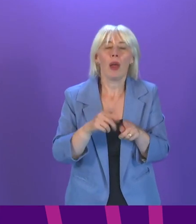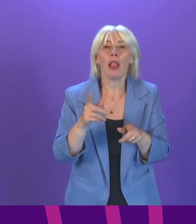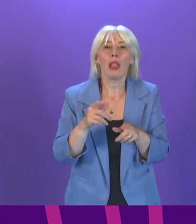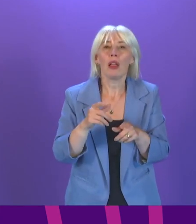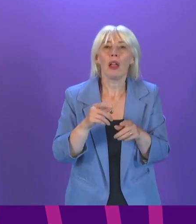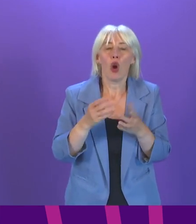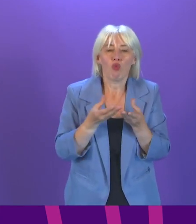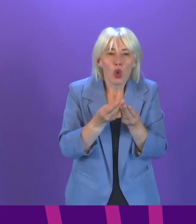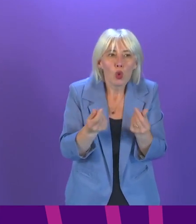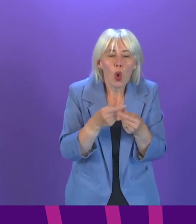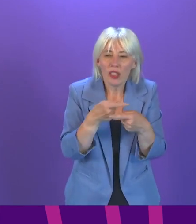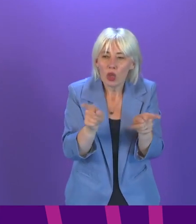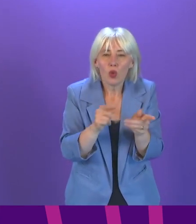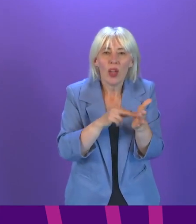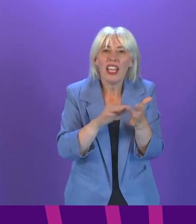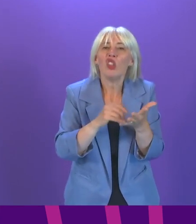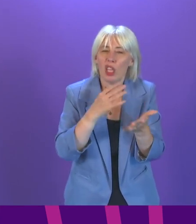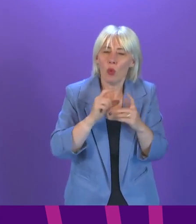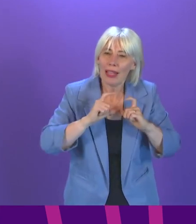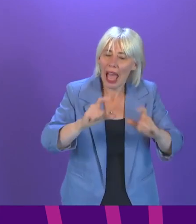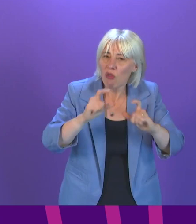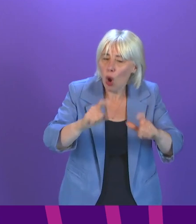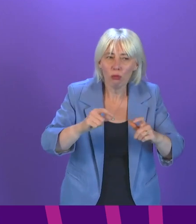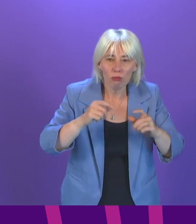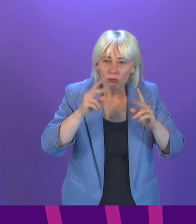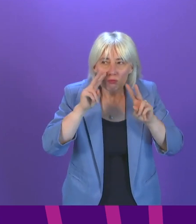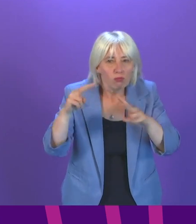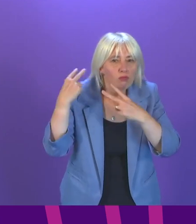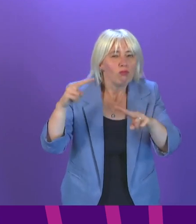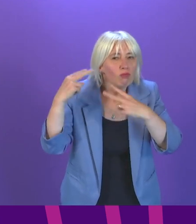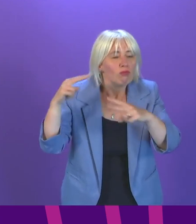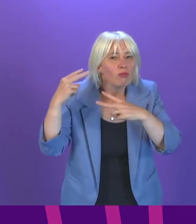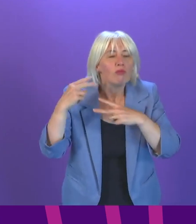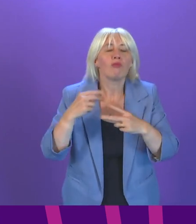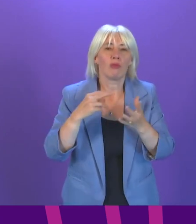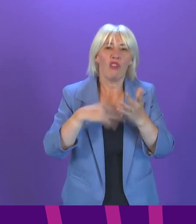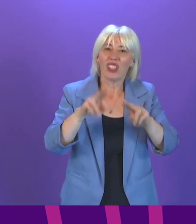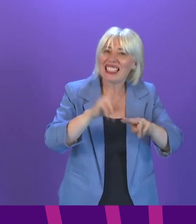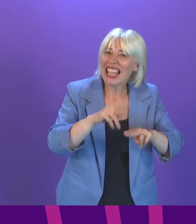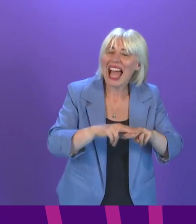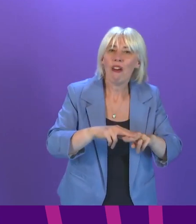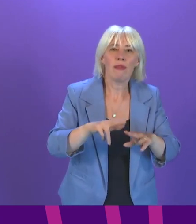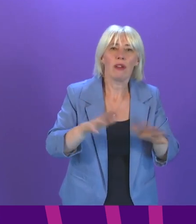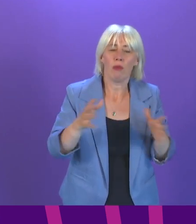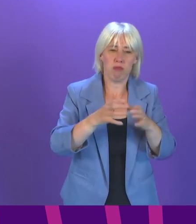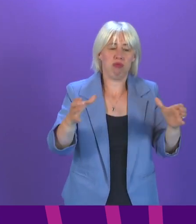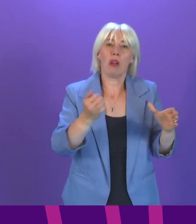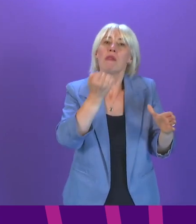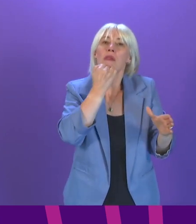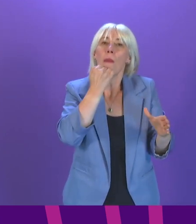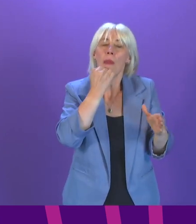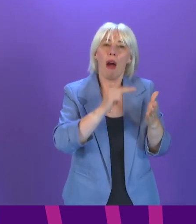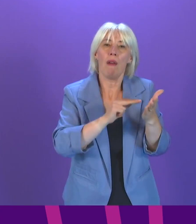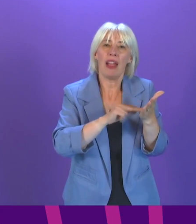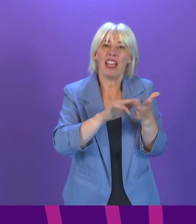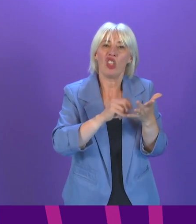resourcing, and we will continue to keep that under review. On staffing, we have record numbers of staff in the